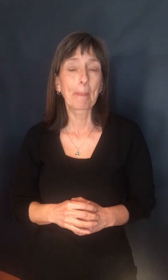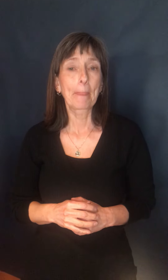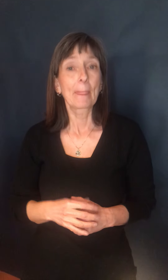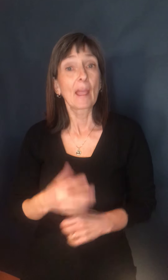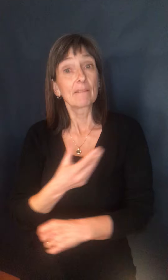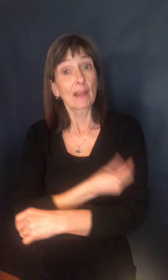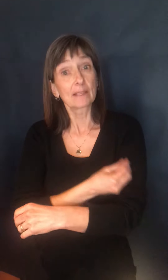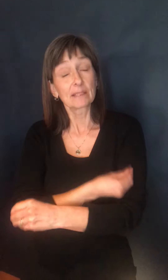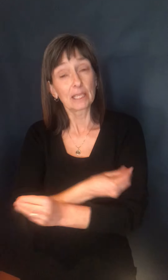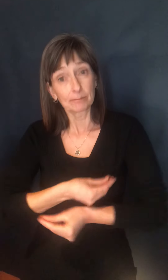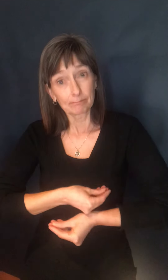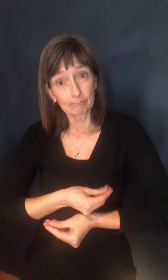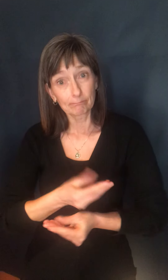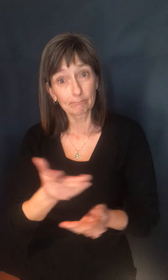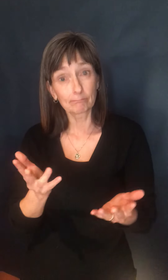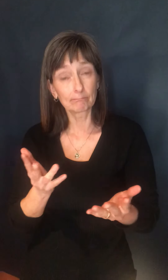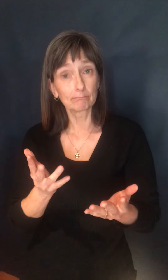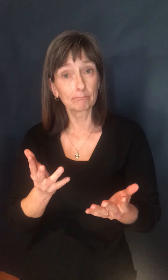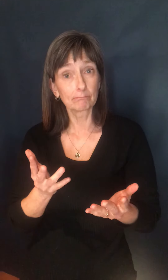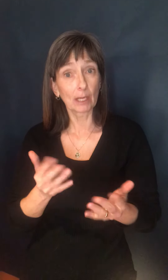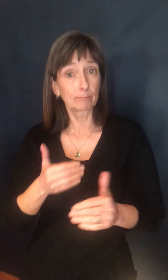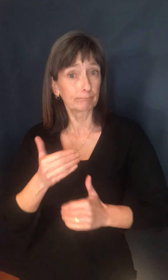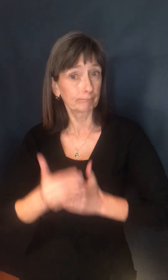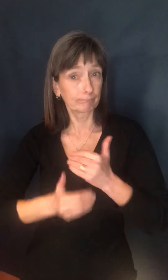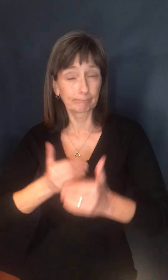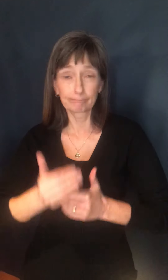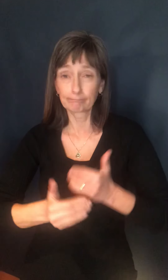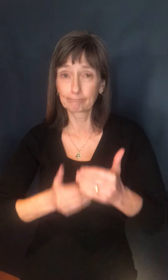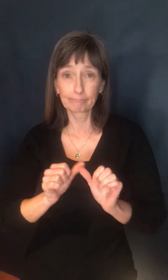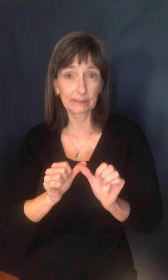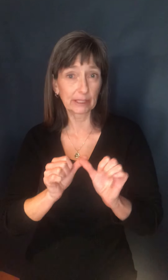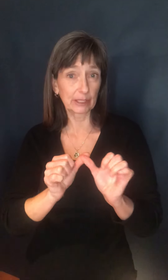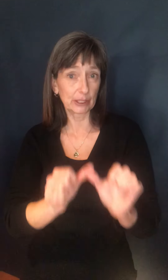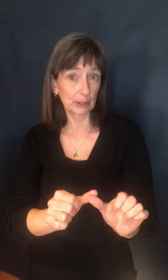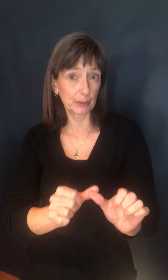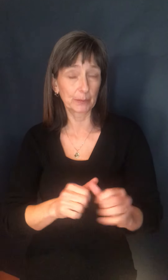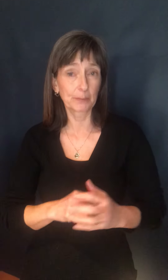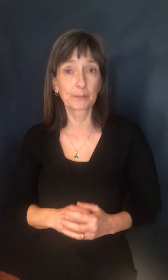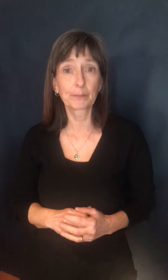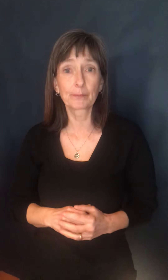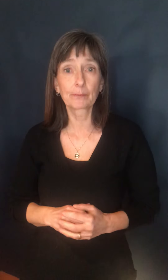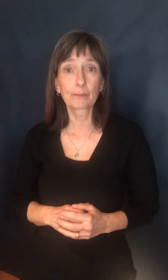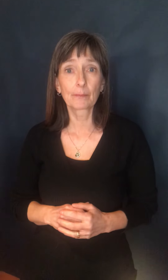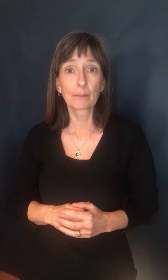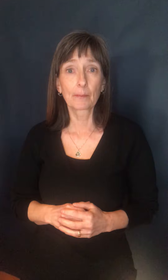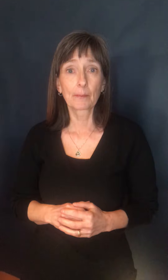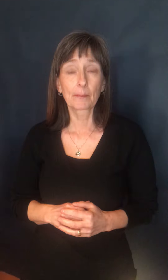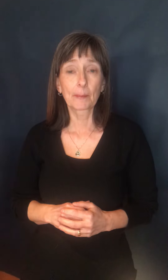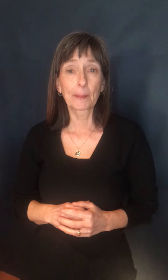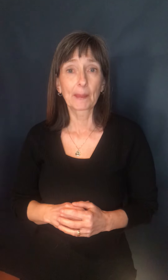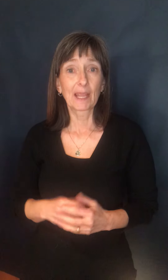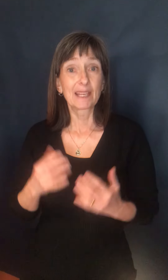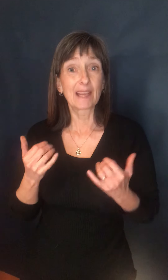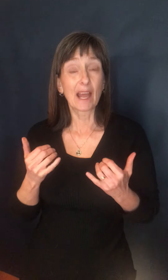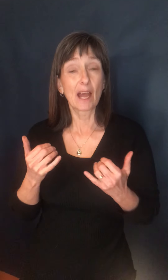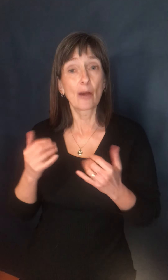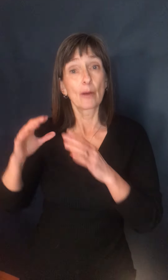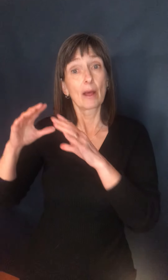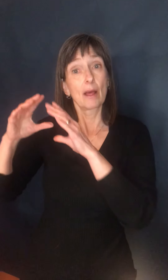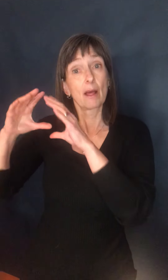vaccine continues to progress. We have, as we move into the back end of phase one and into opening up phase